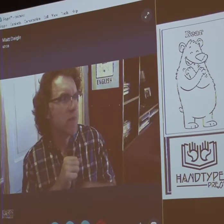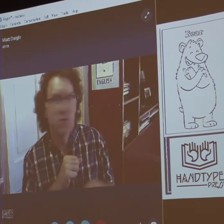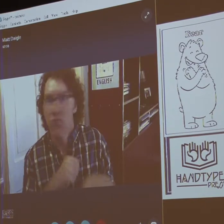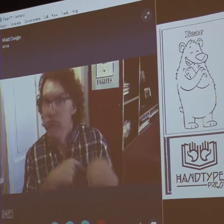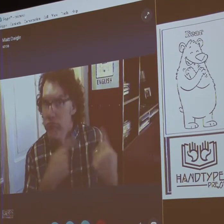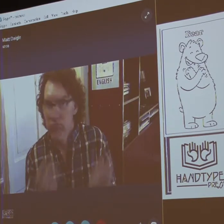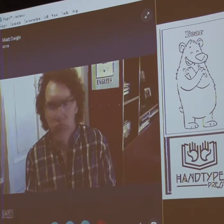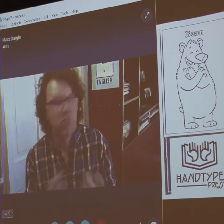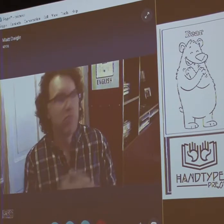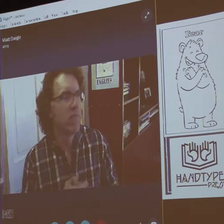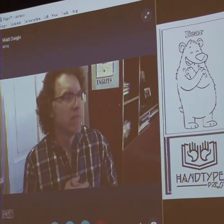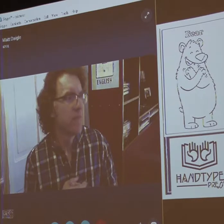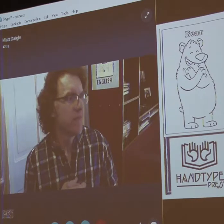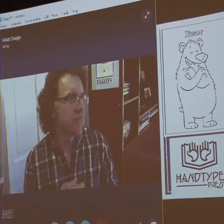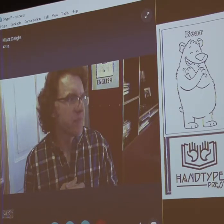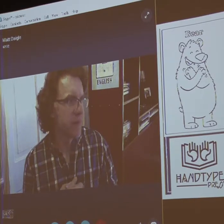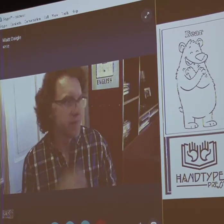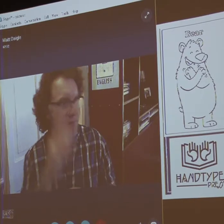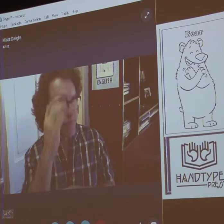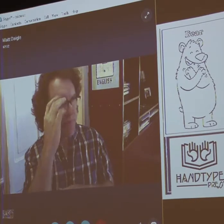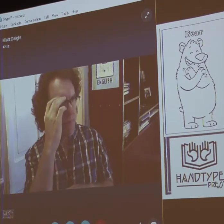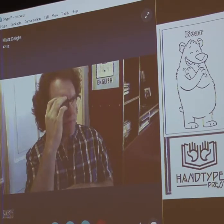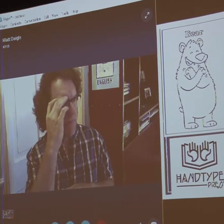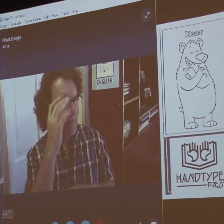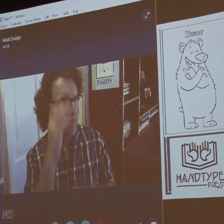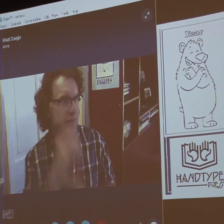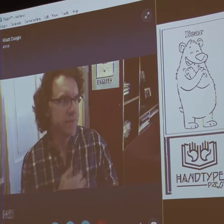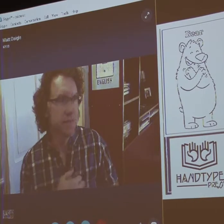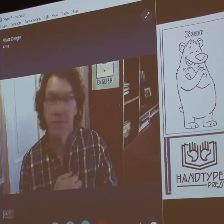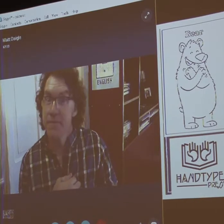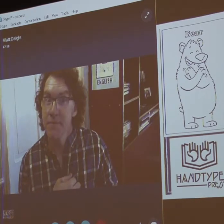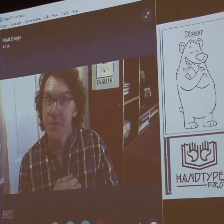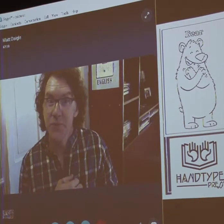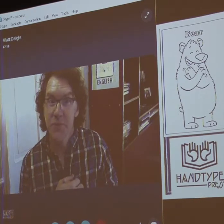had. People from all over the world will be coming.